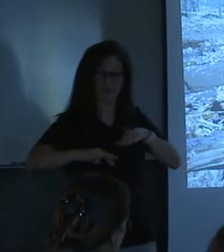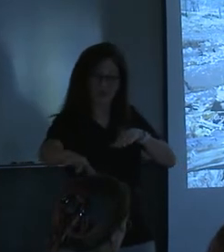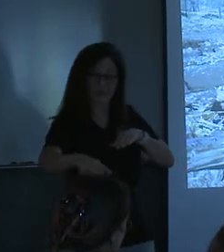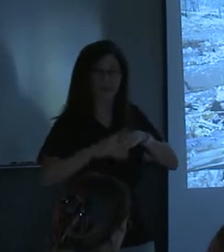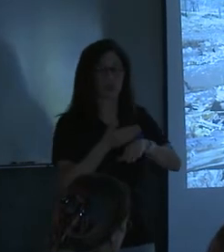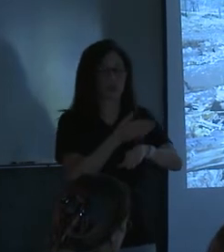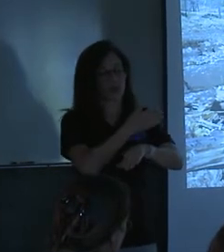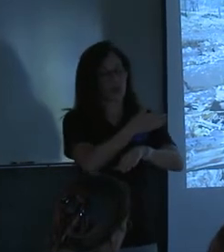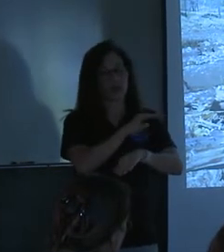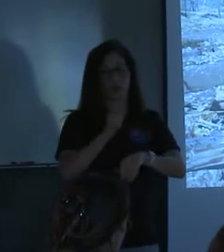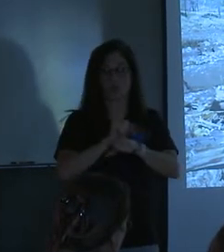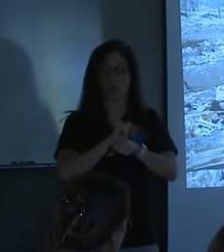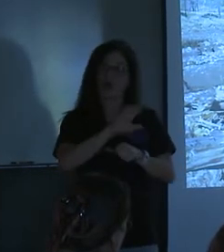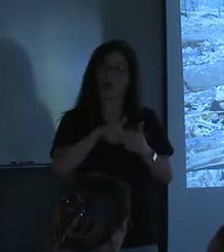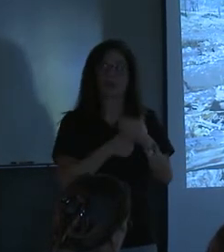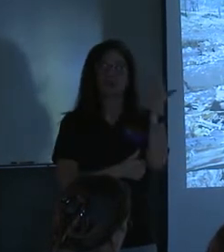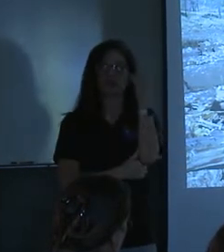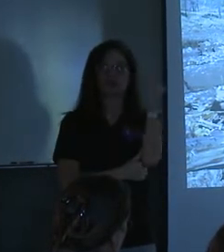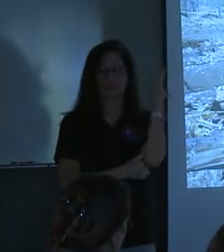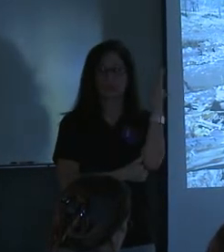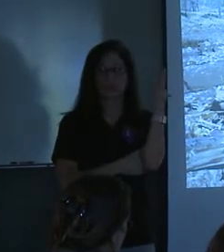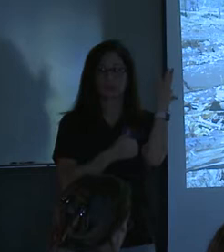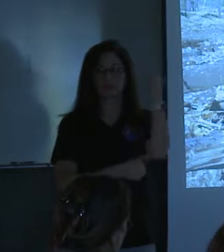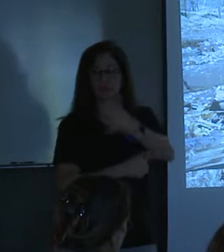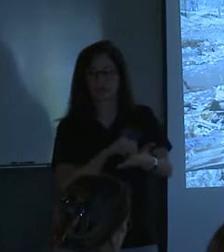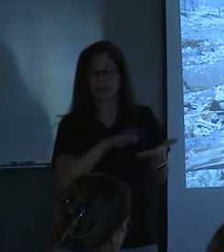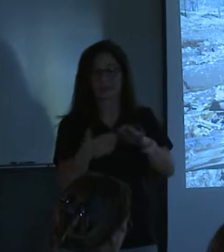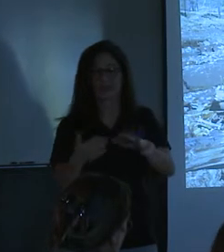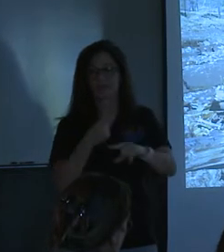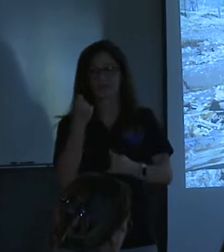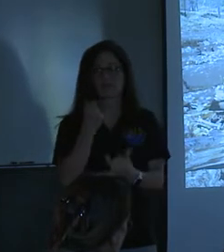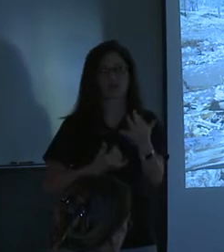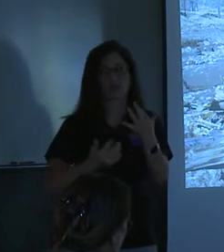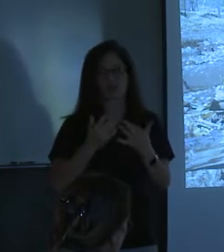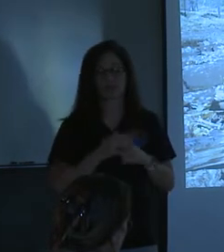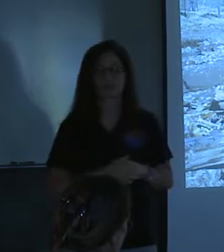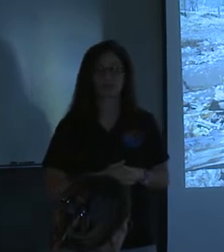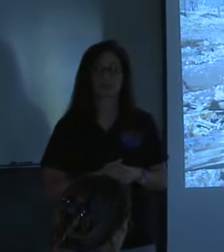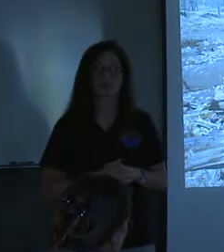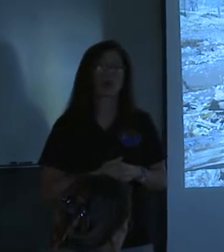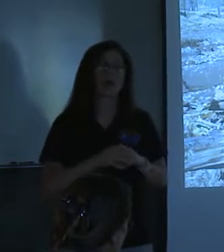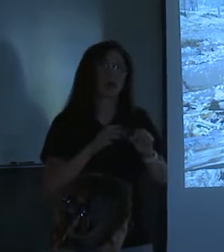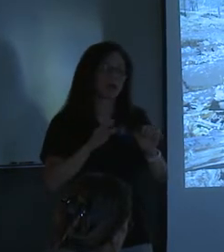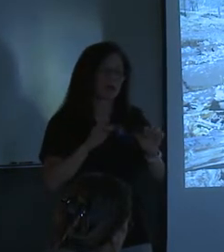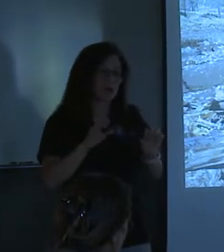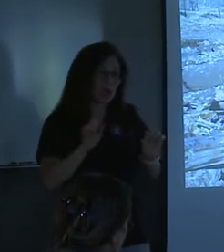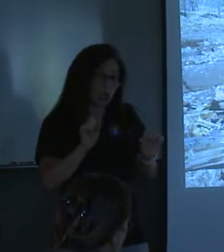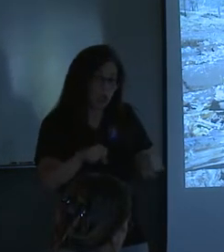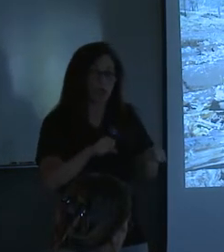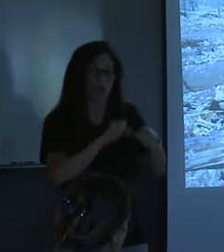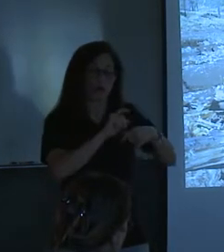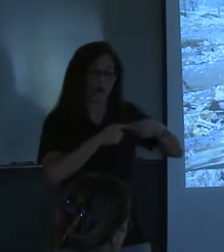did. And all these trees are dead trees from the fire. Potentially flowed all the way from these